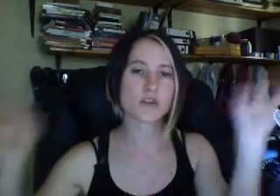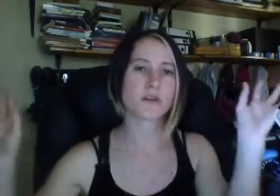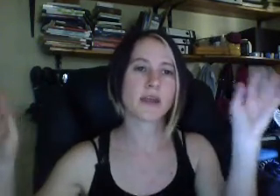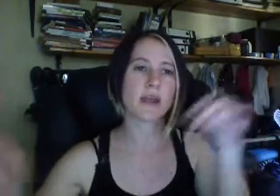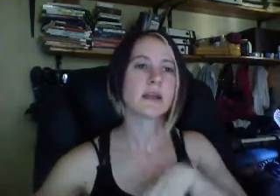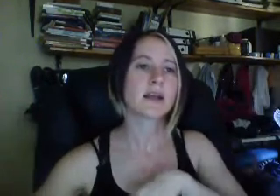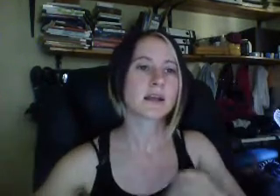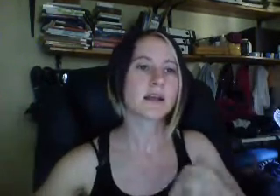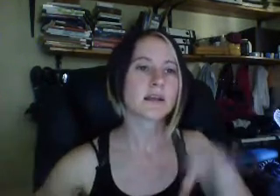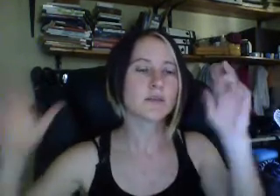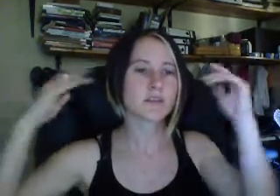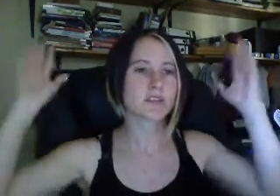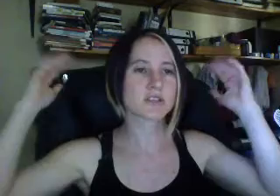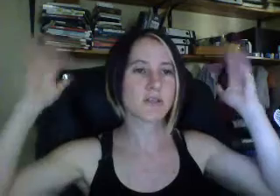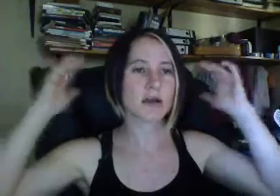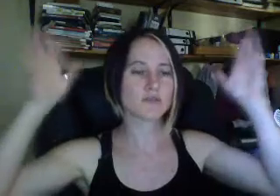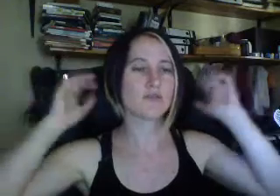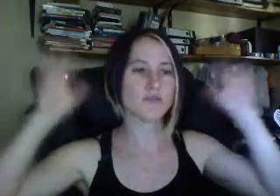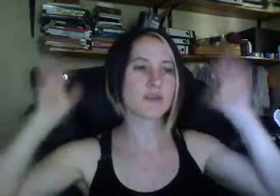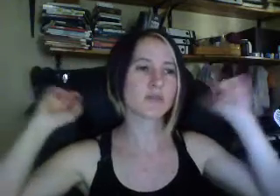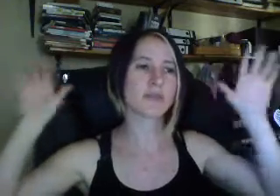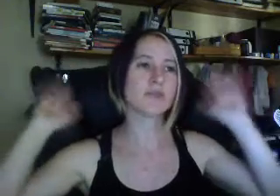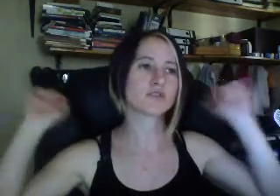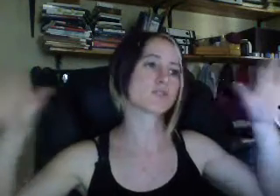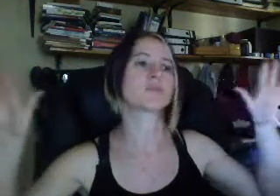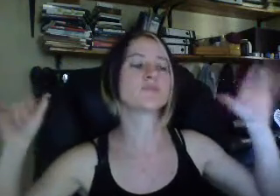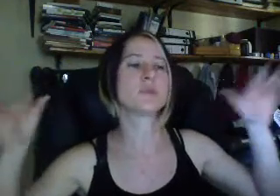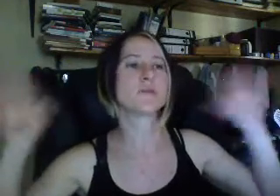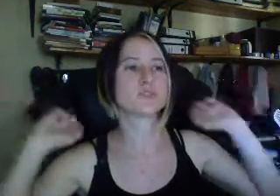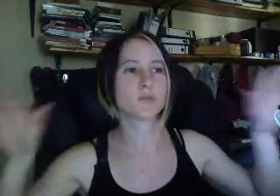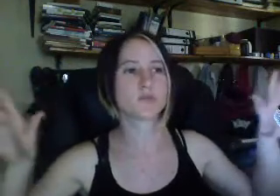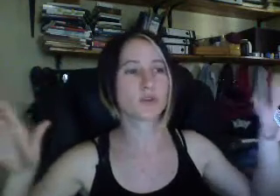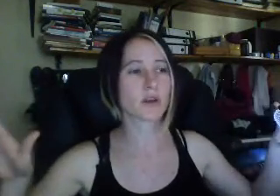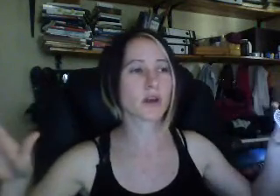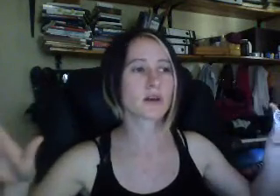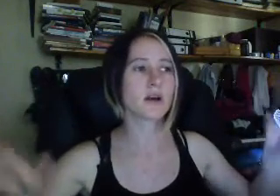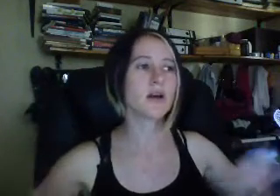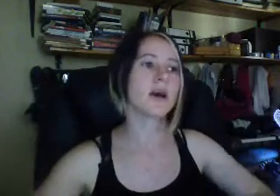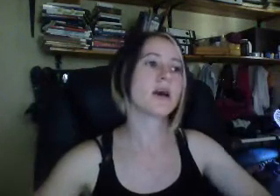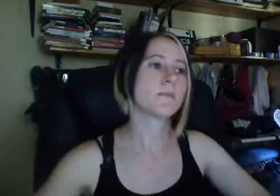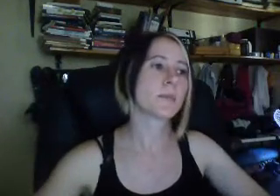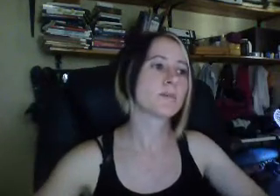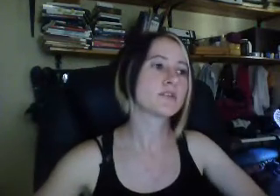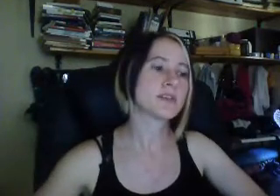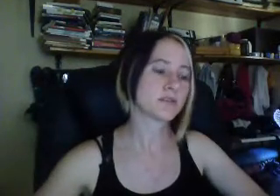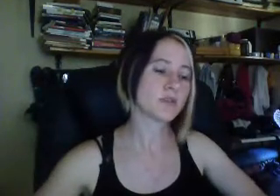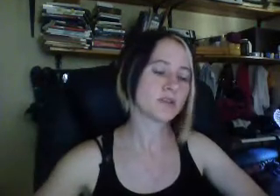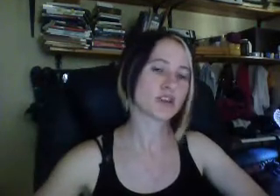star on the head, clear the images in the mind of who you think and believe you're supposed to be, which is supposed to look like. Because that will be the